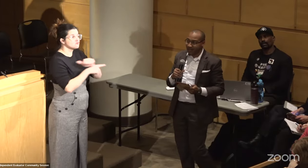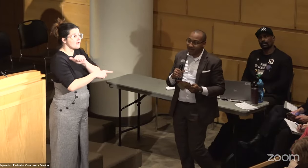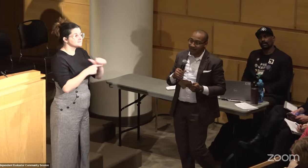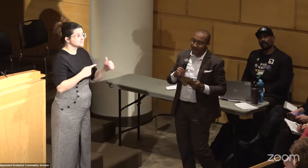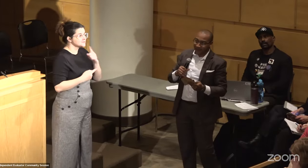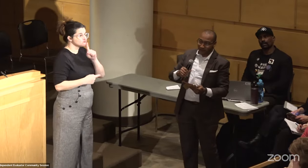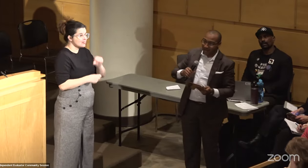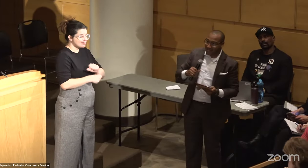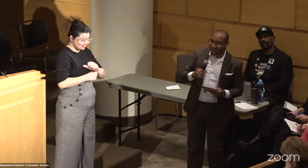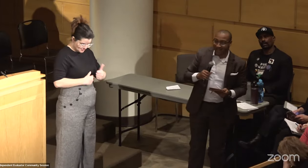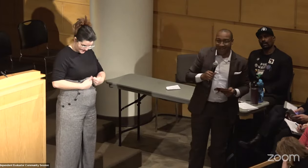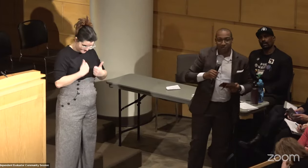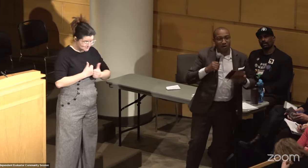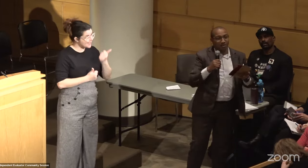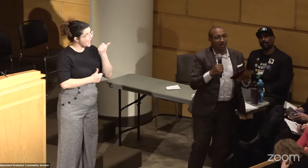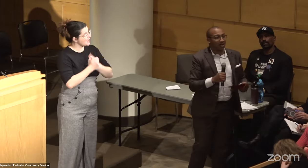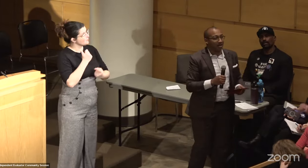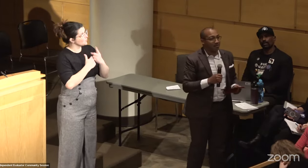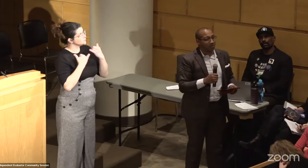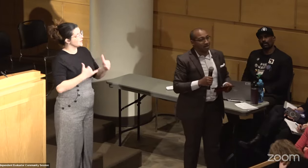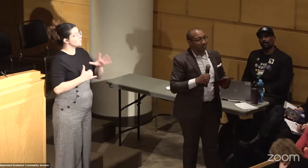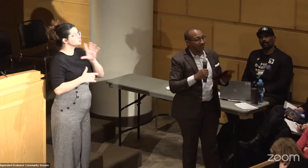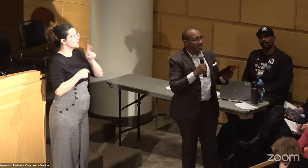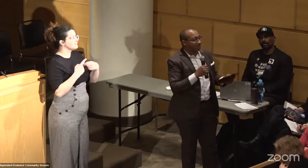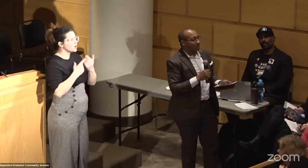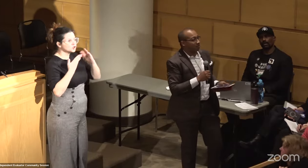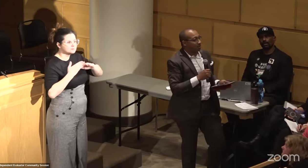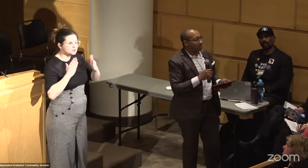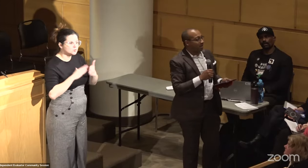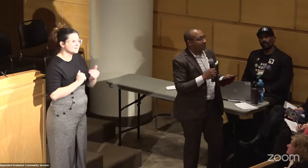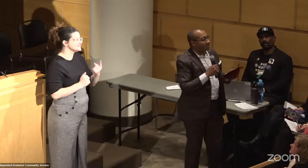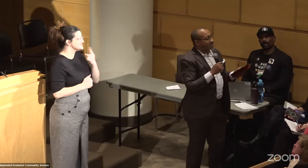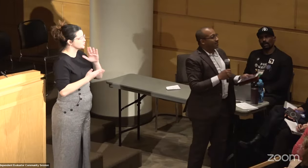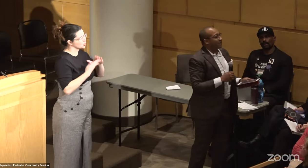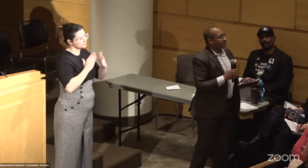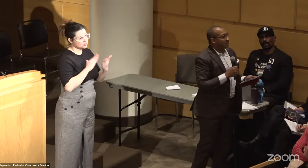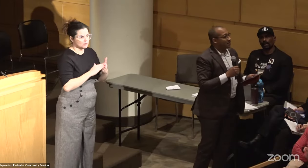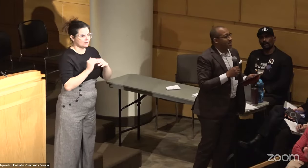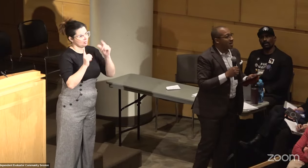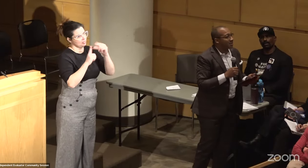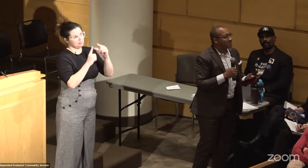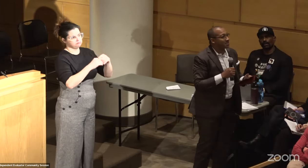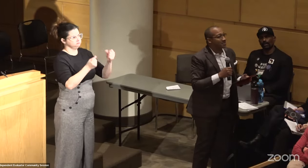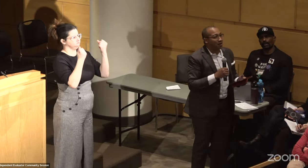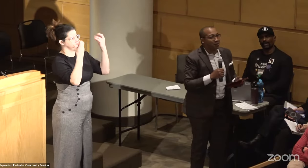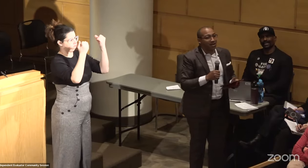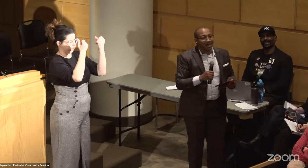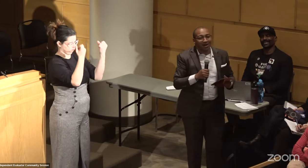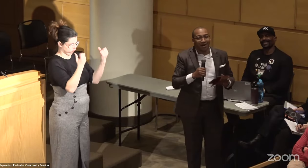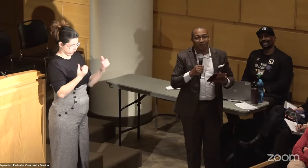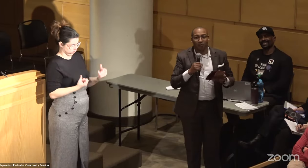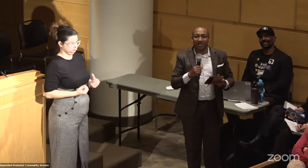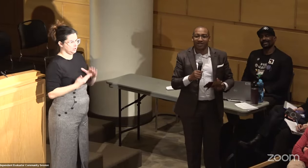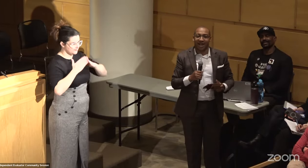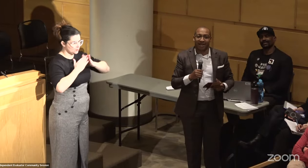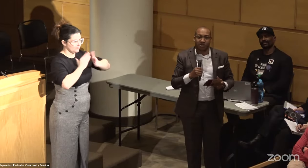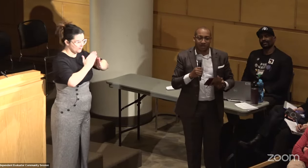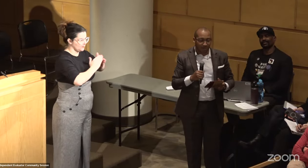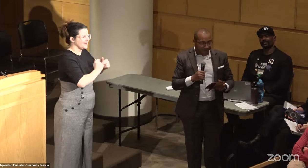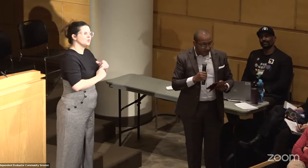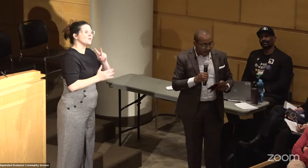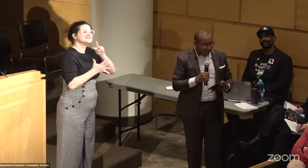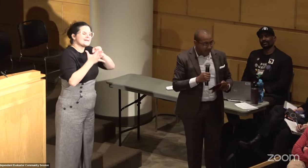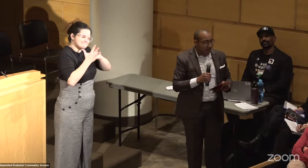right? Because everybody today, we're all talking community. We've said the word community about 50, 11 times. So what does it